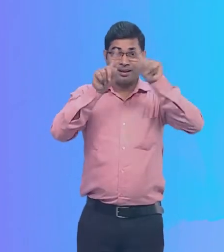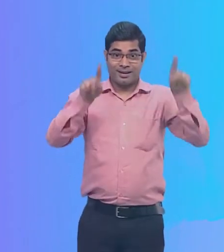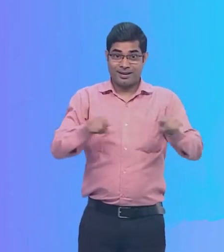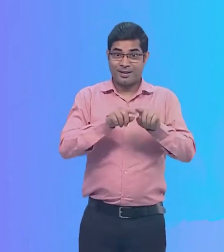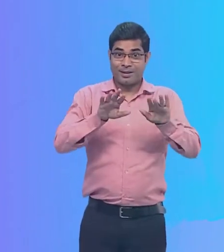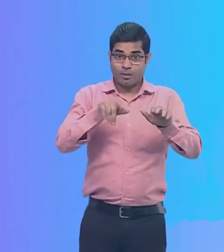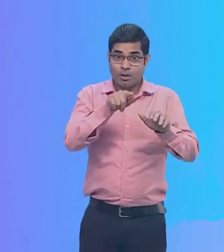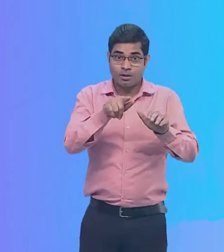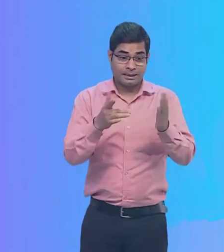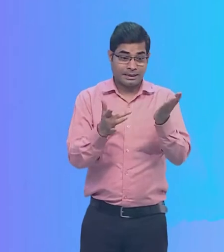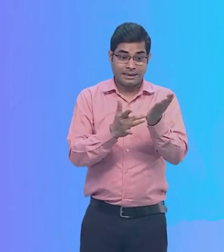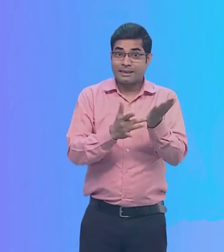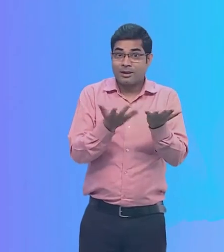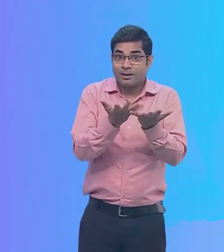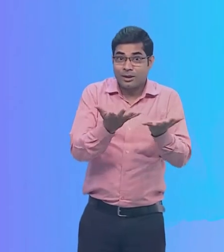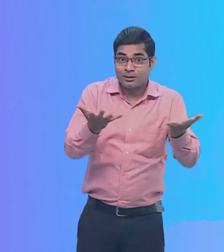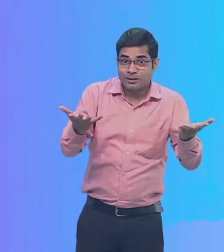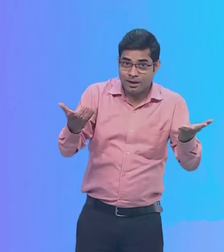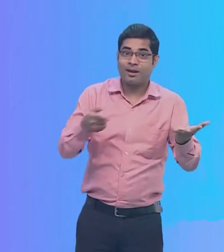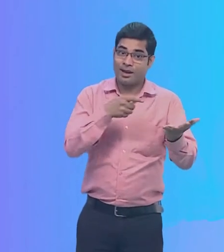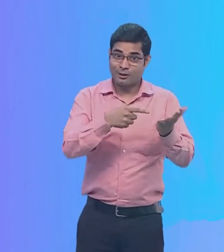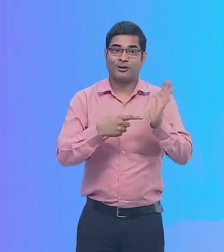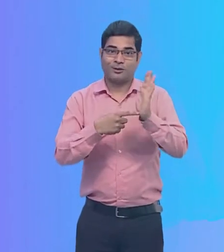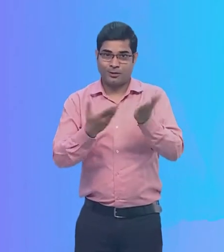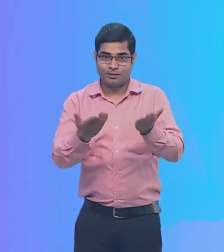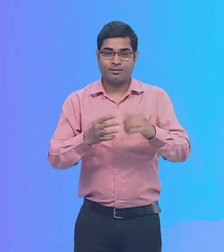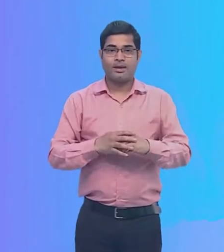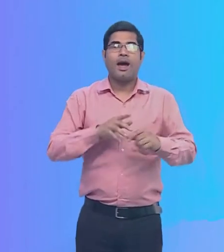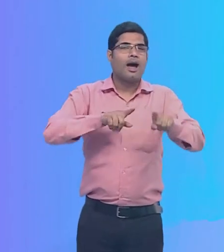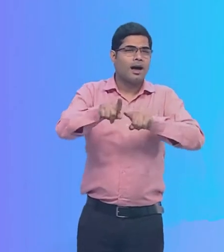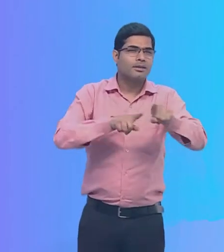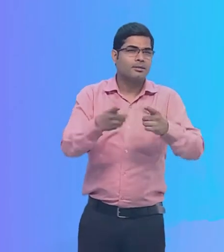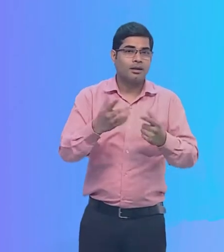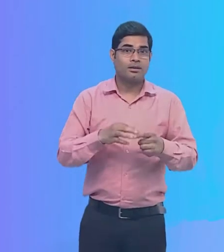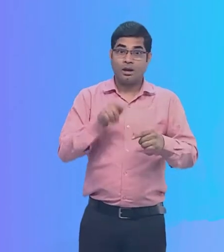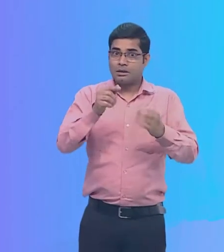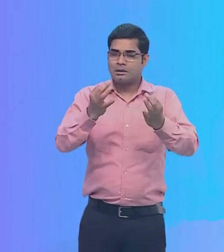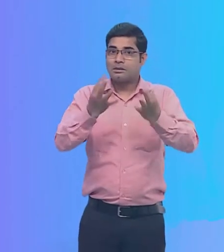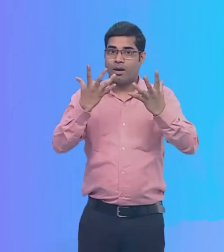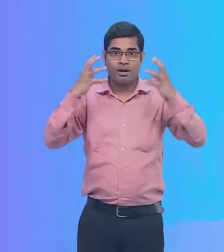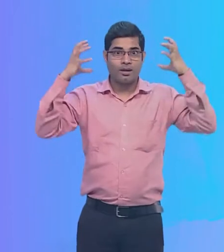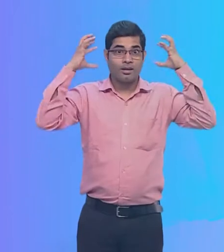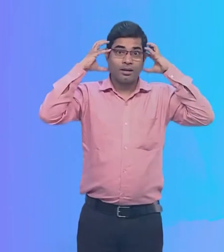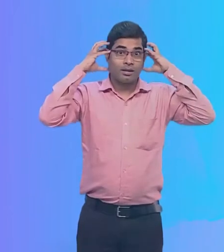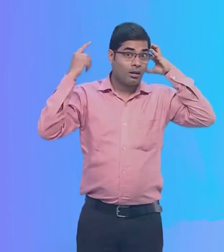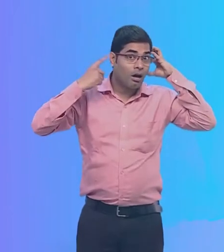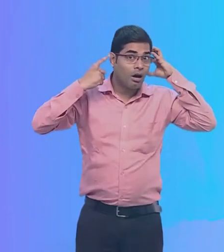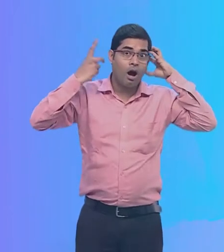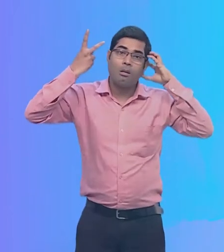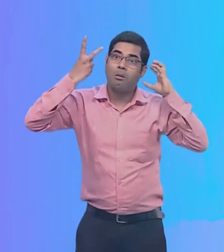with assistive devices such as special headphones which can